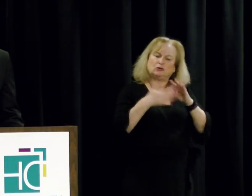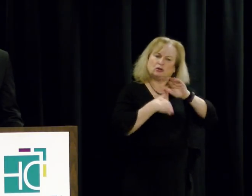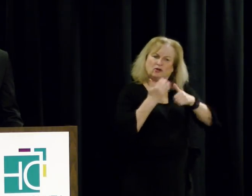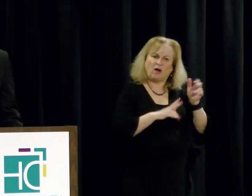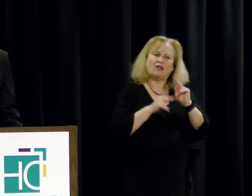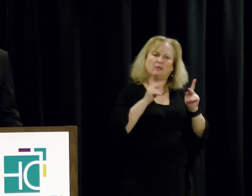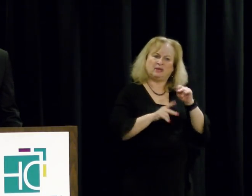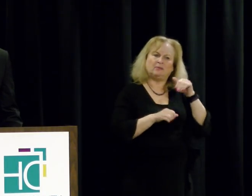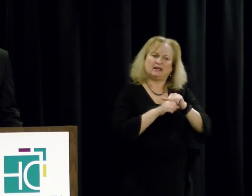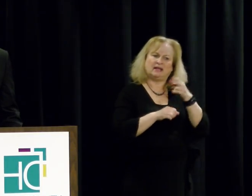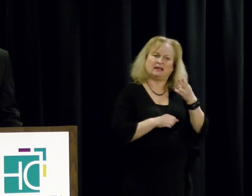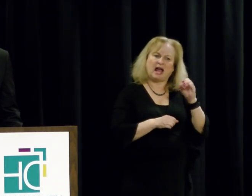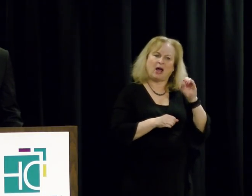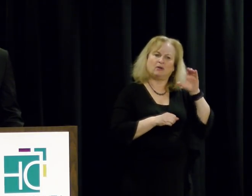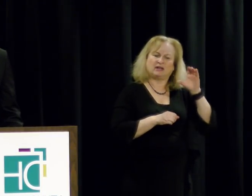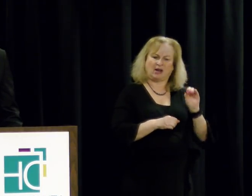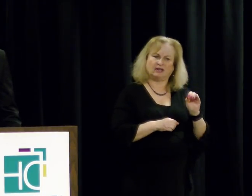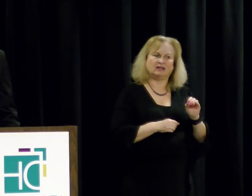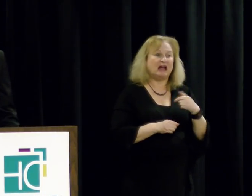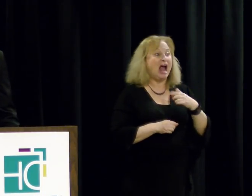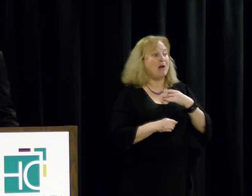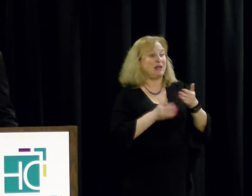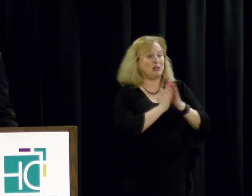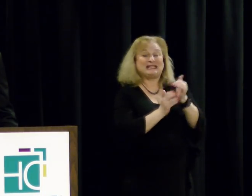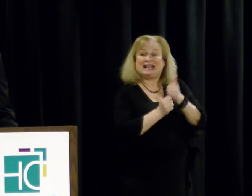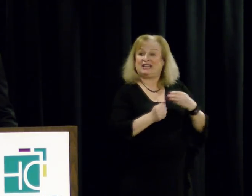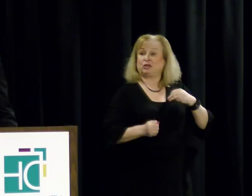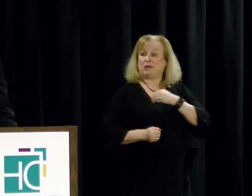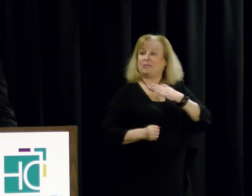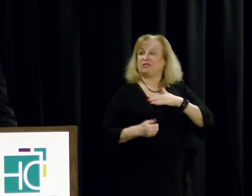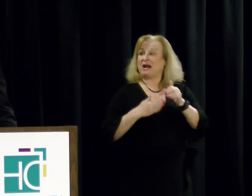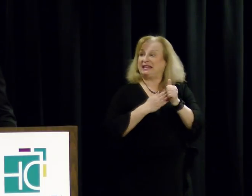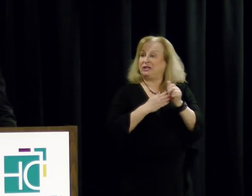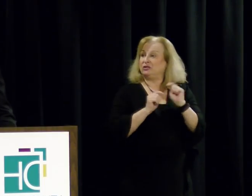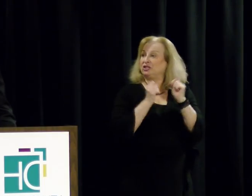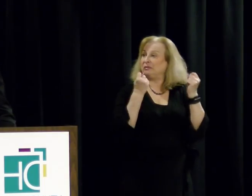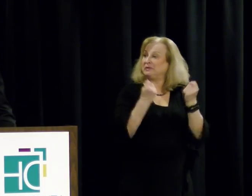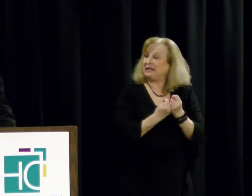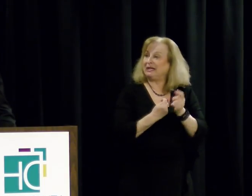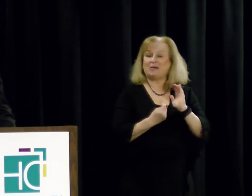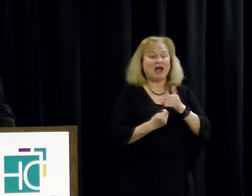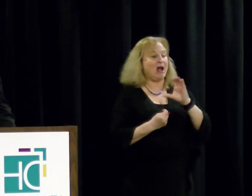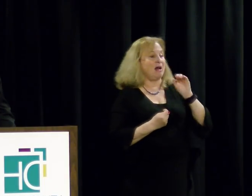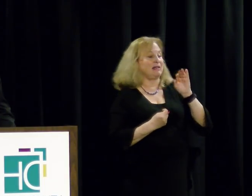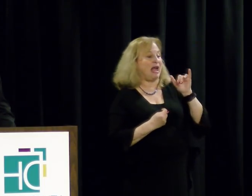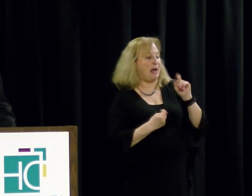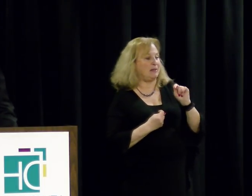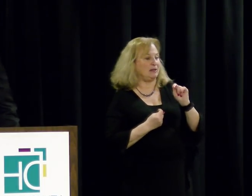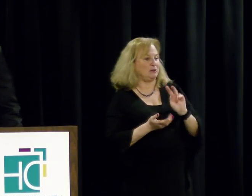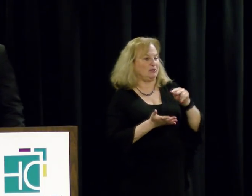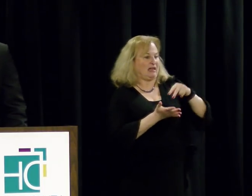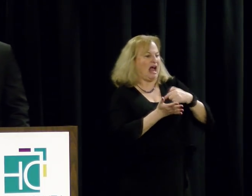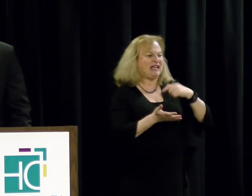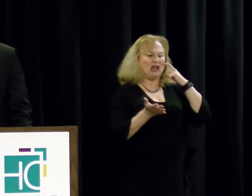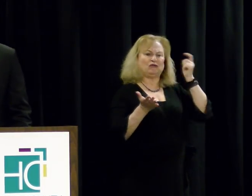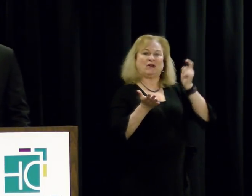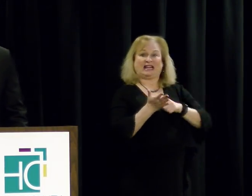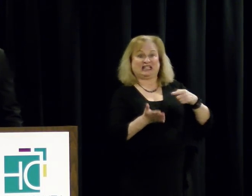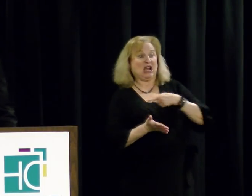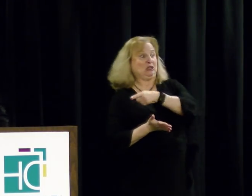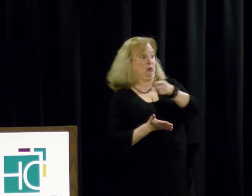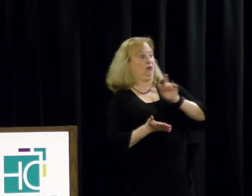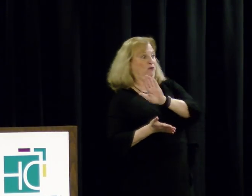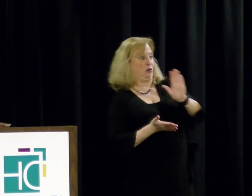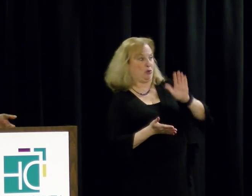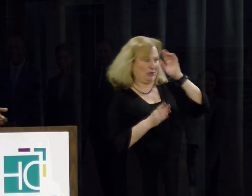residents. I'd like to ask each member of my leadership team and our cabinet to stand so I can recognize you for